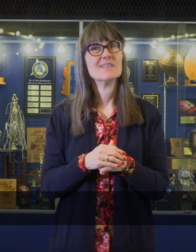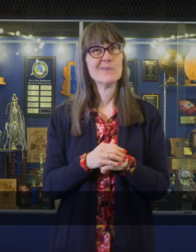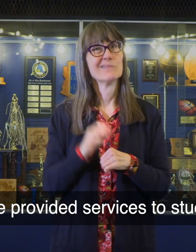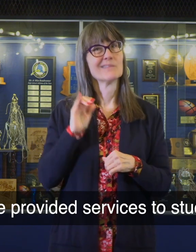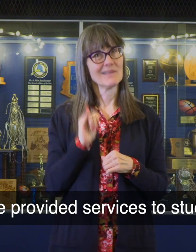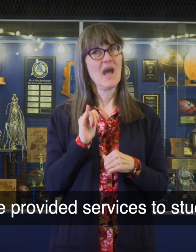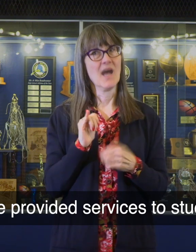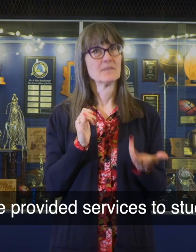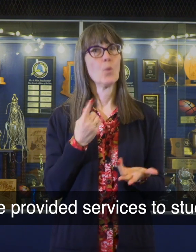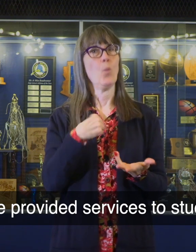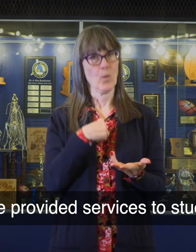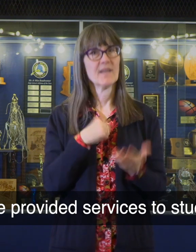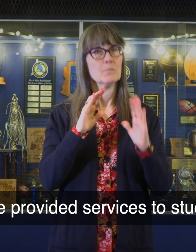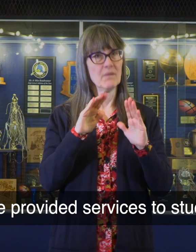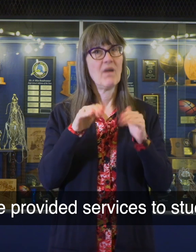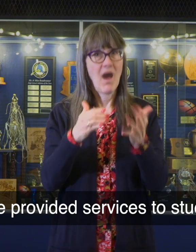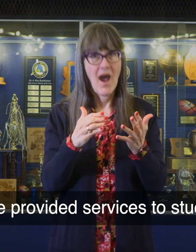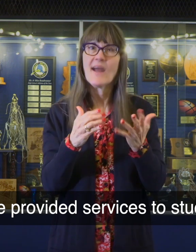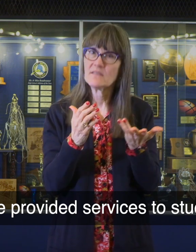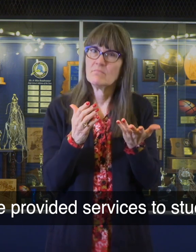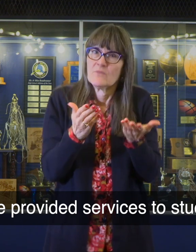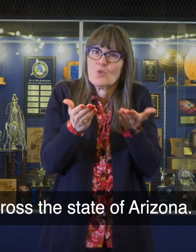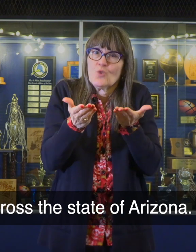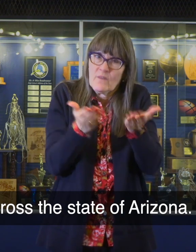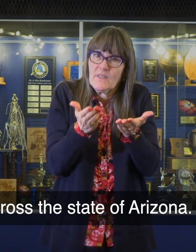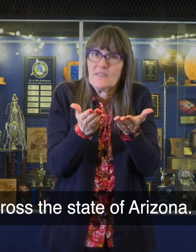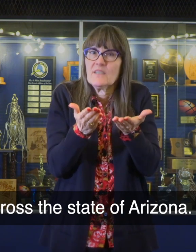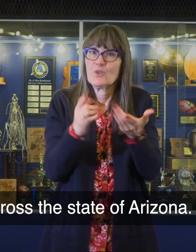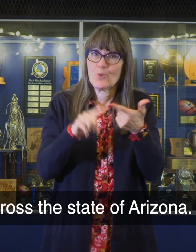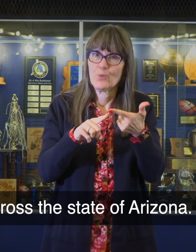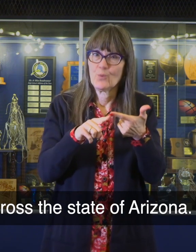And we have provided services to students across the state of Arizona.